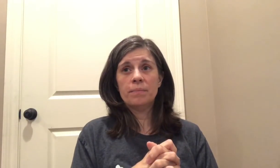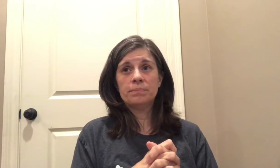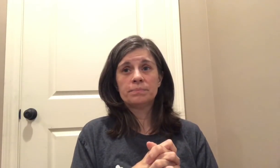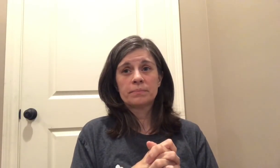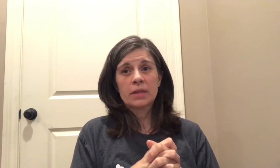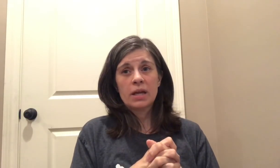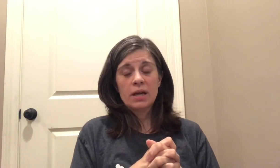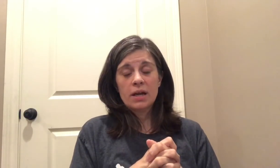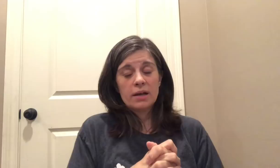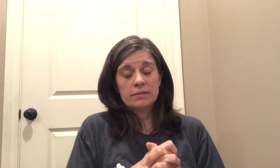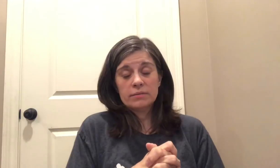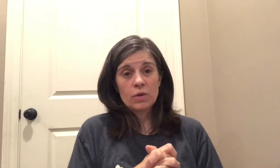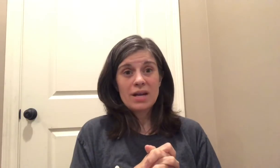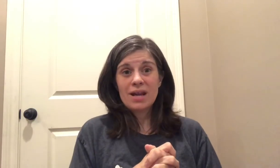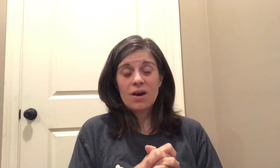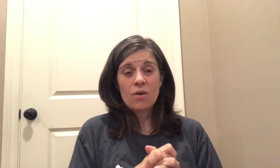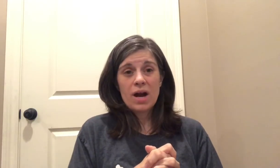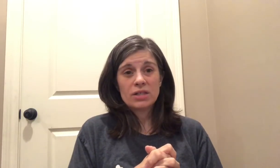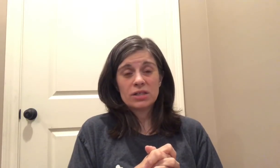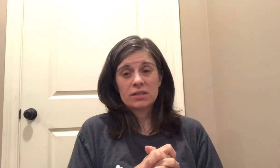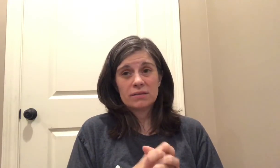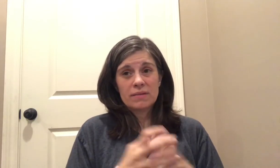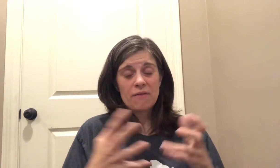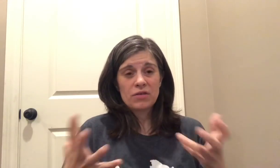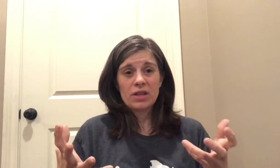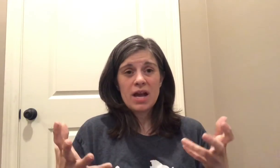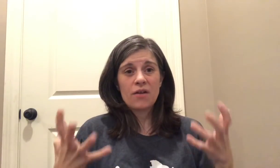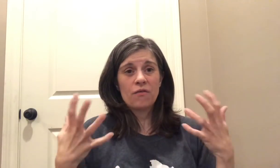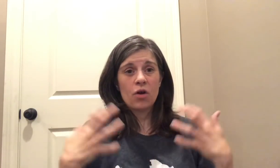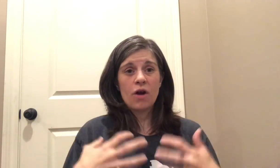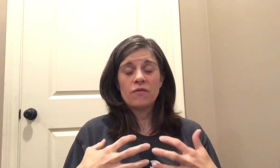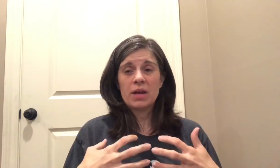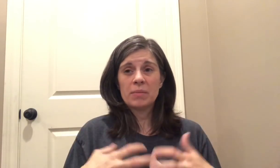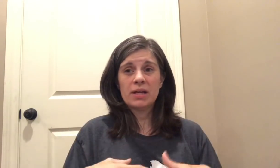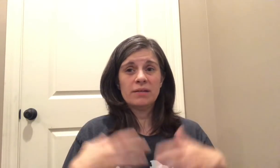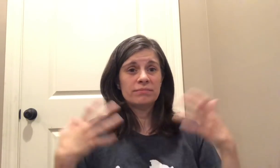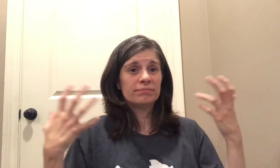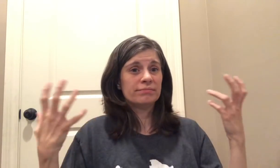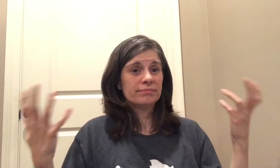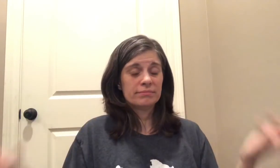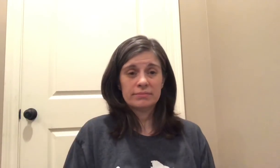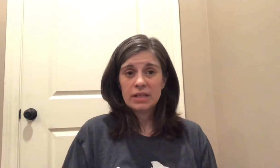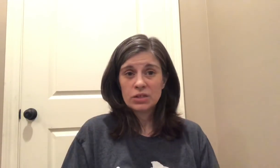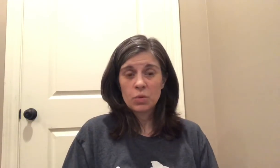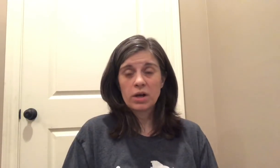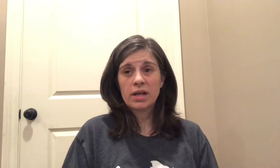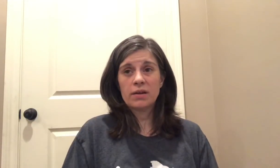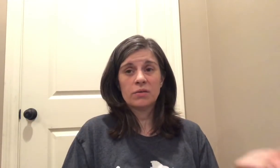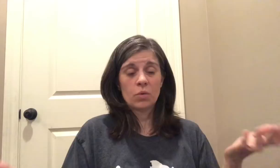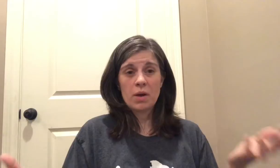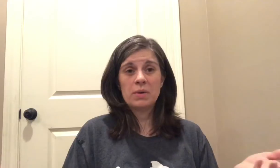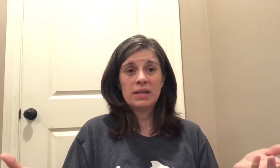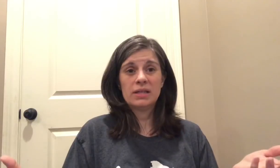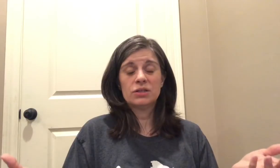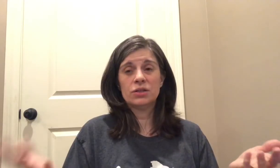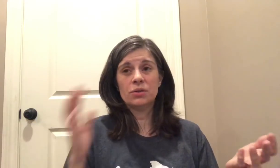right now I just I feel like for our family it's working the way we need it to